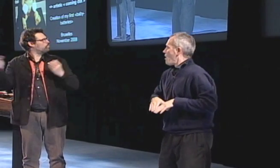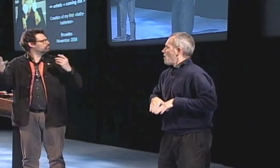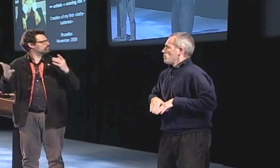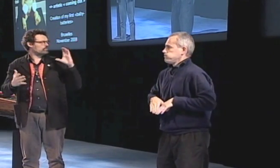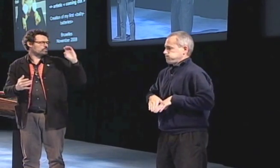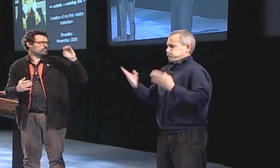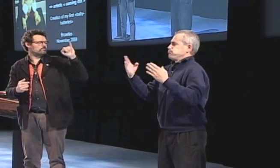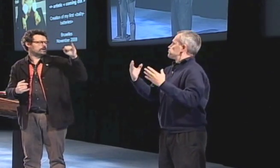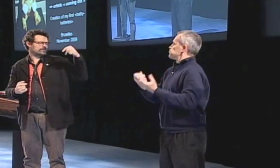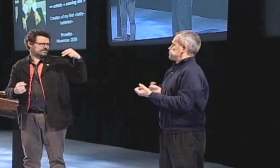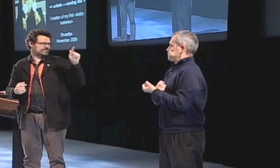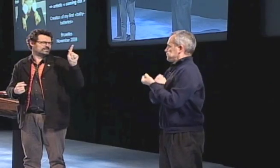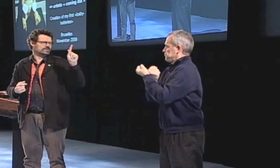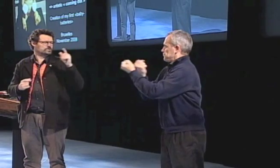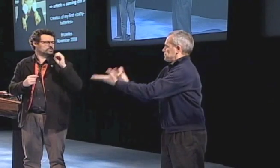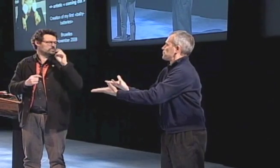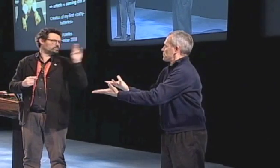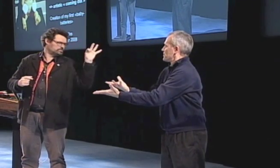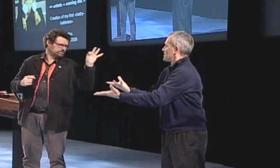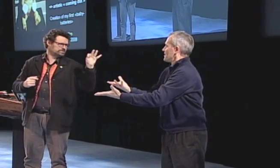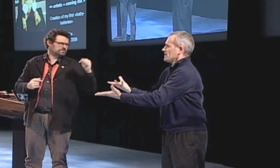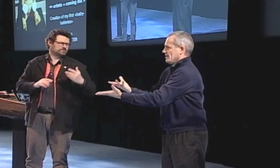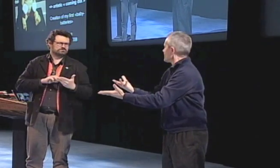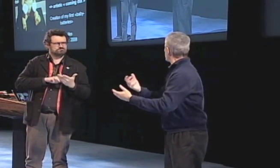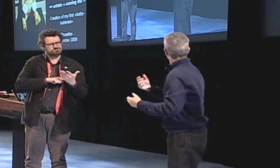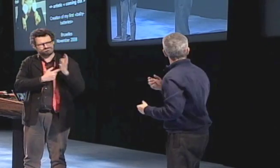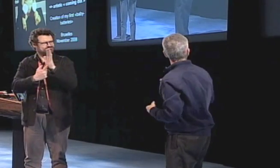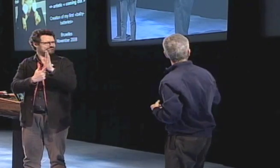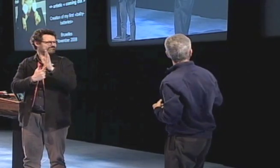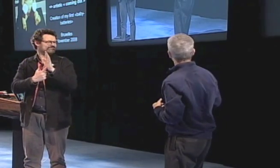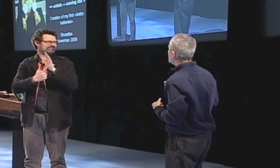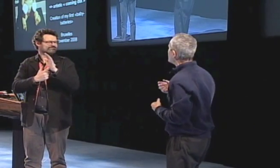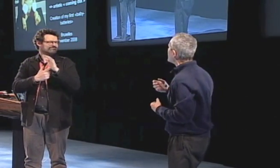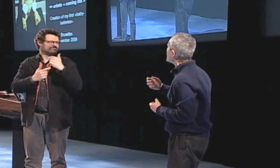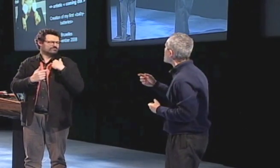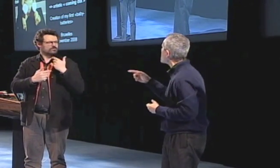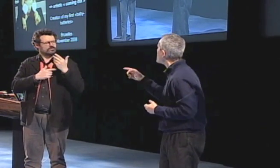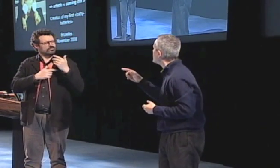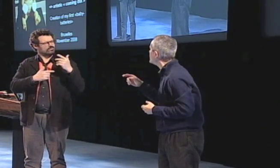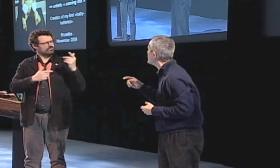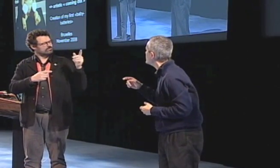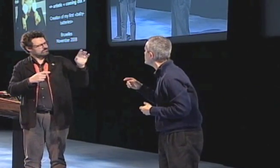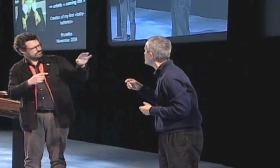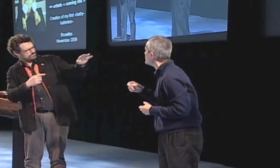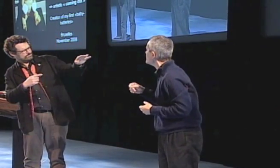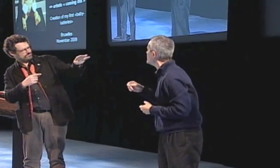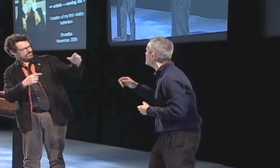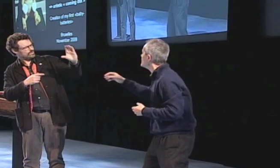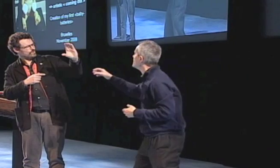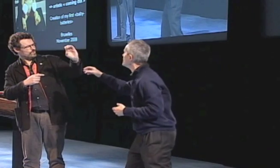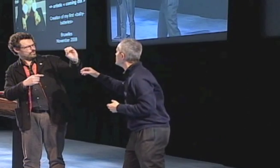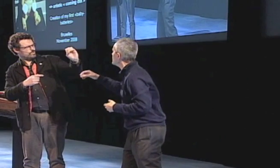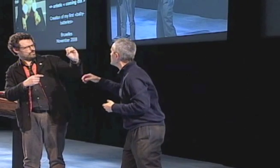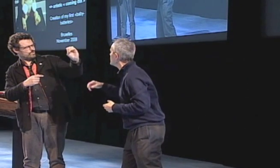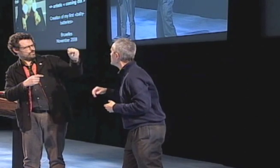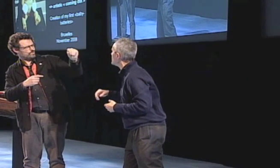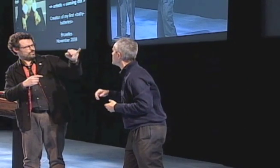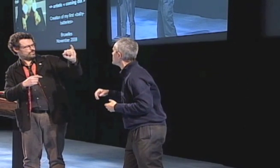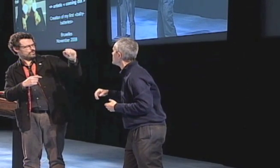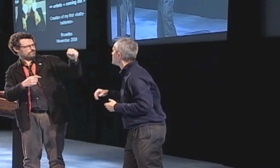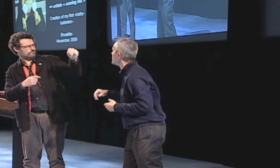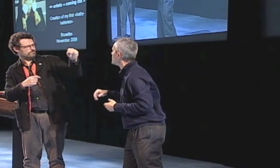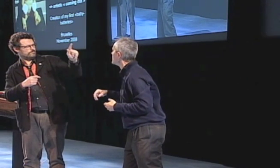was covered in batteries. And this began to, this opened the gates of my